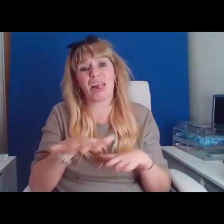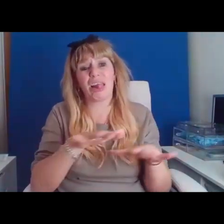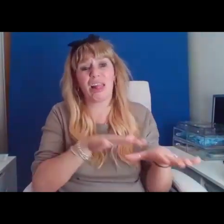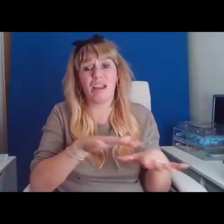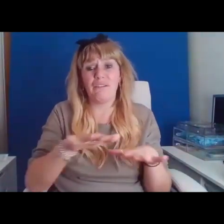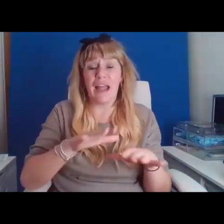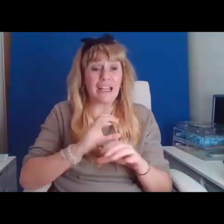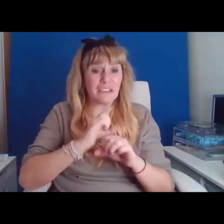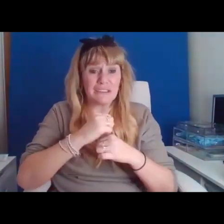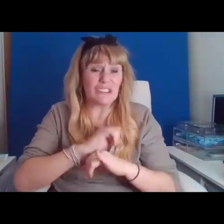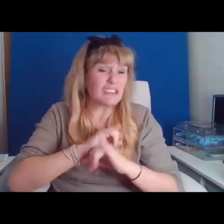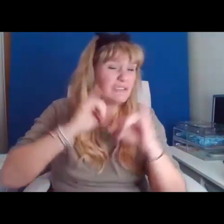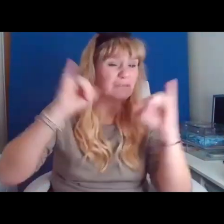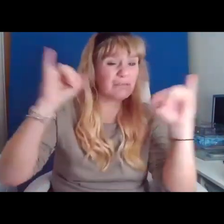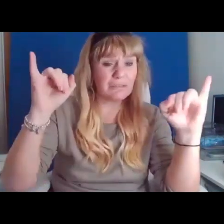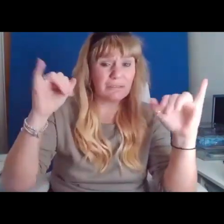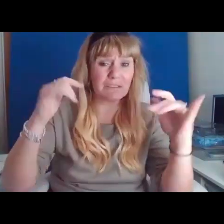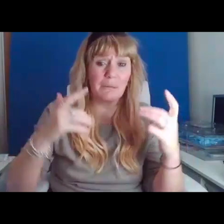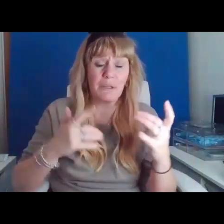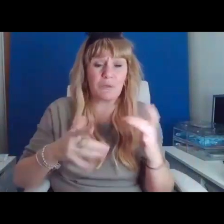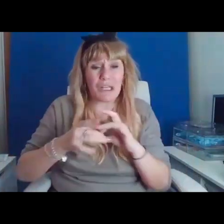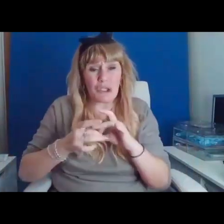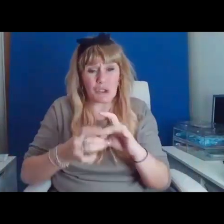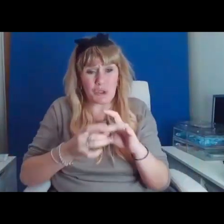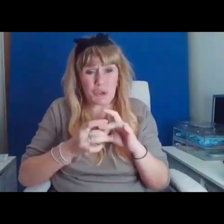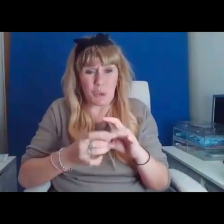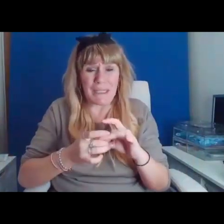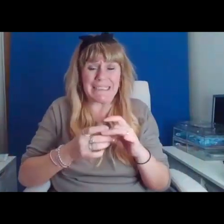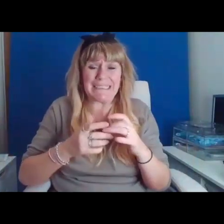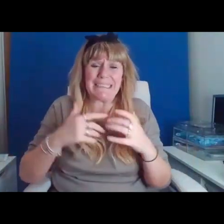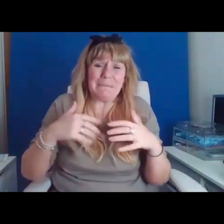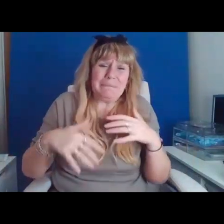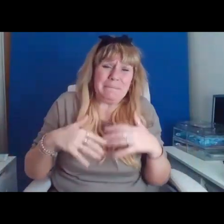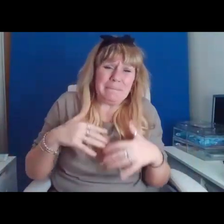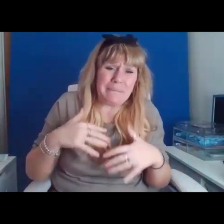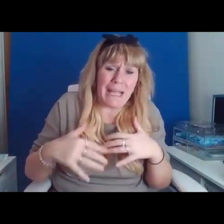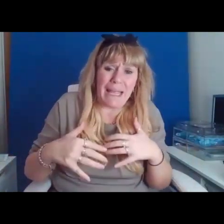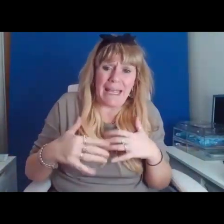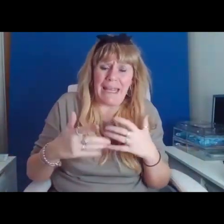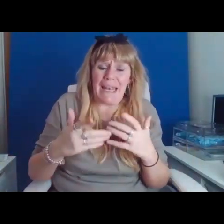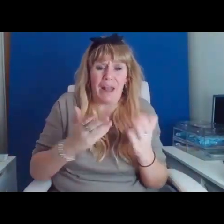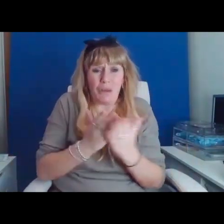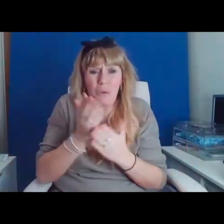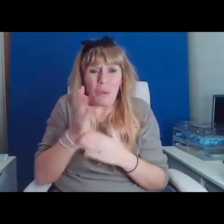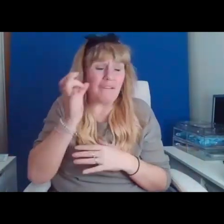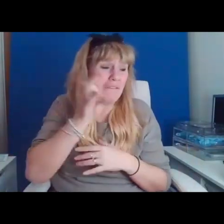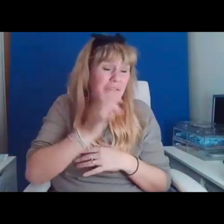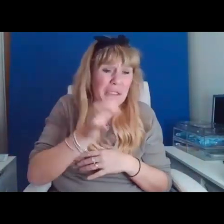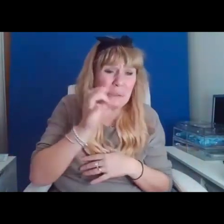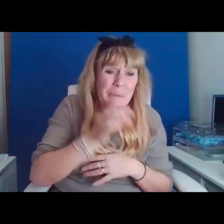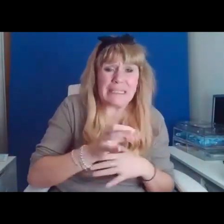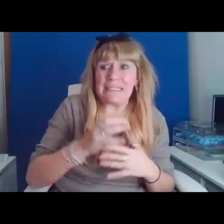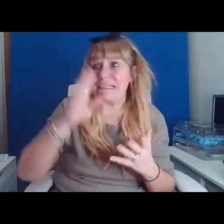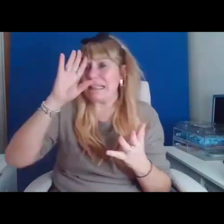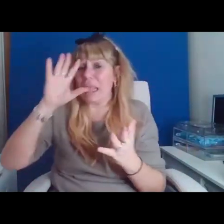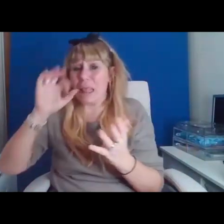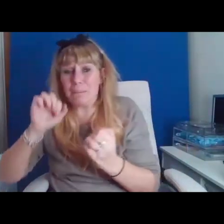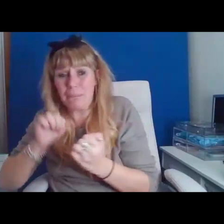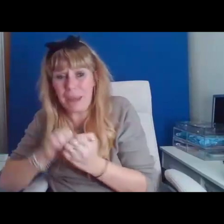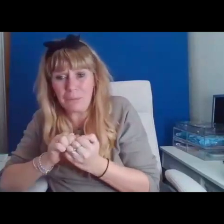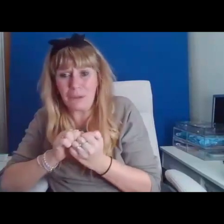the tenderest fibres. Between dented spirit and synovial fluid. Between memory and